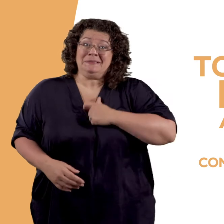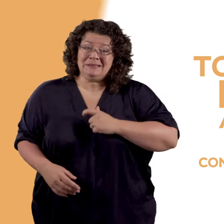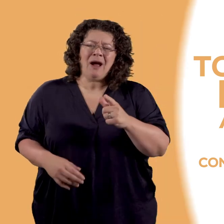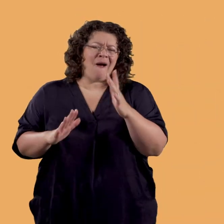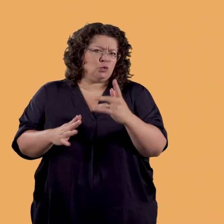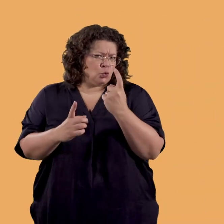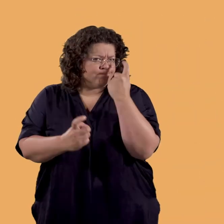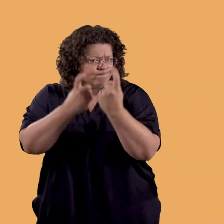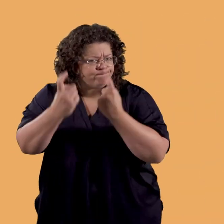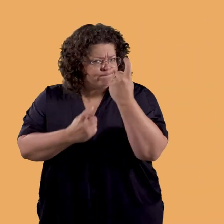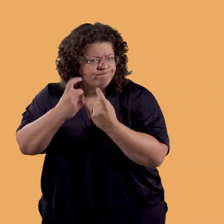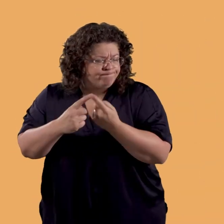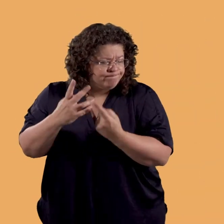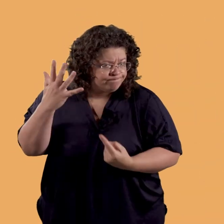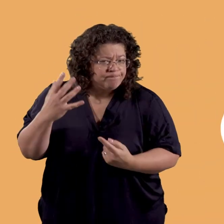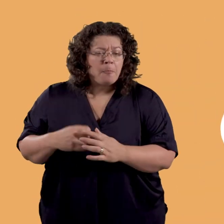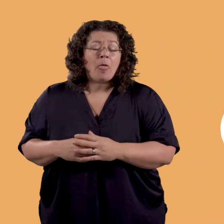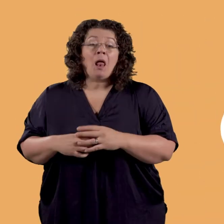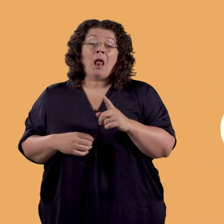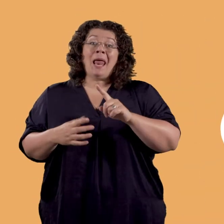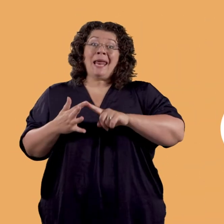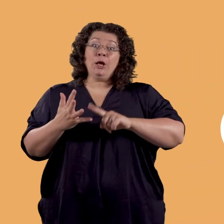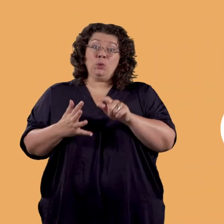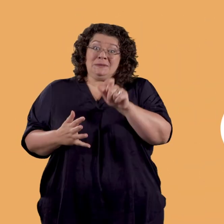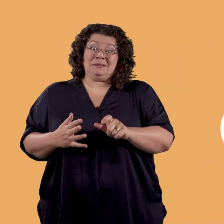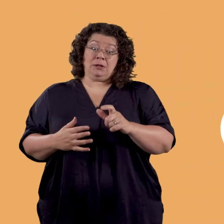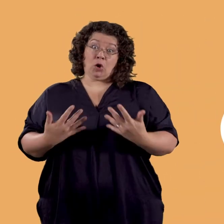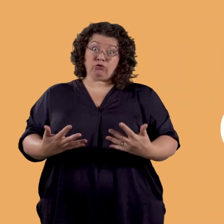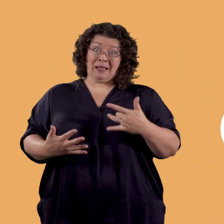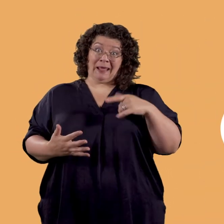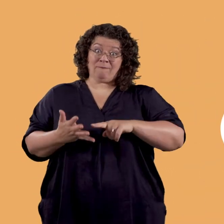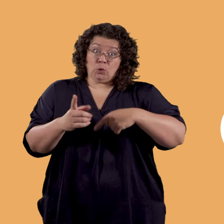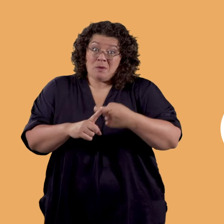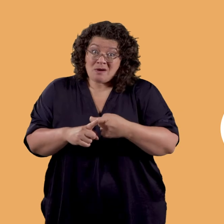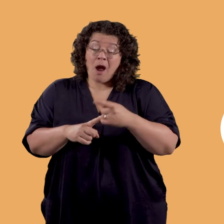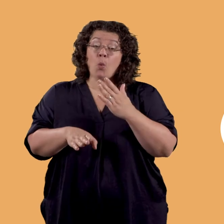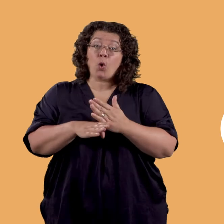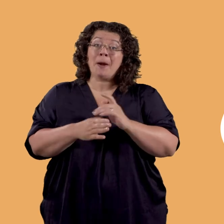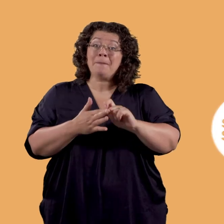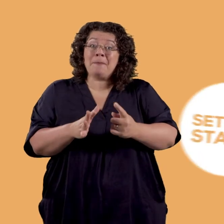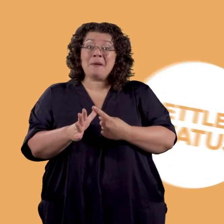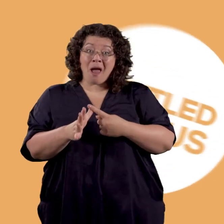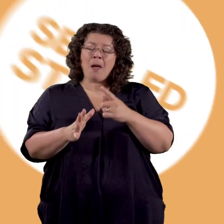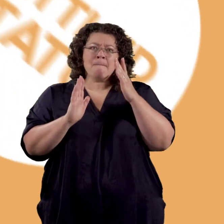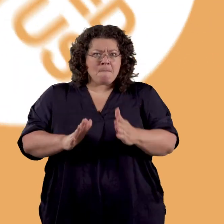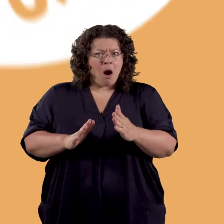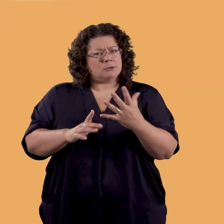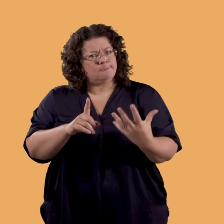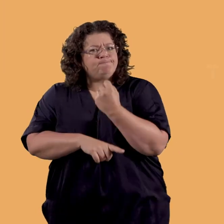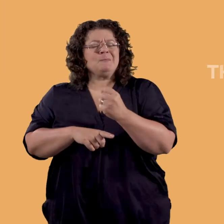citizens living in the UK and working as personal assistants must obtain settled or pre-settled status before the 30th of